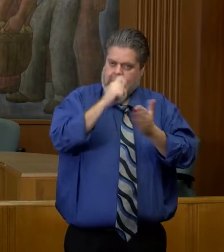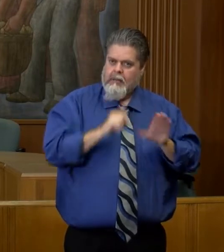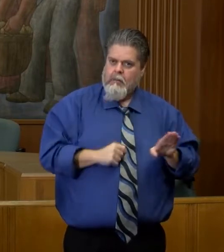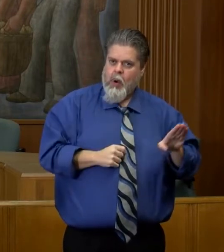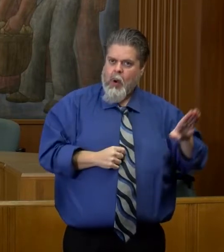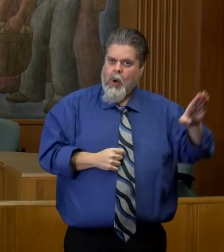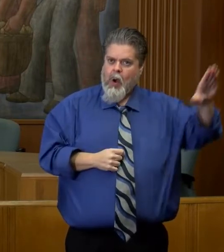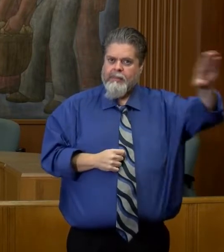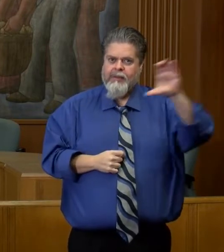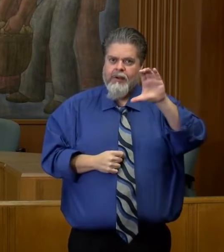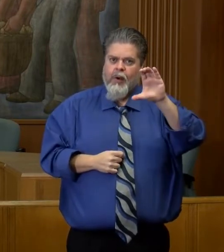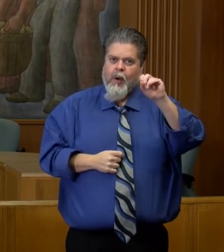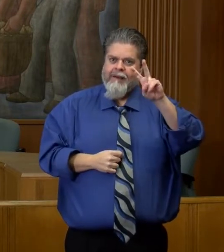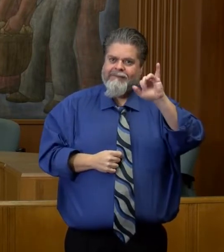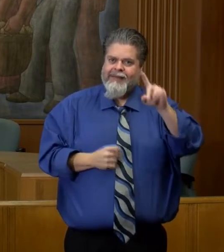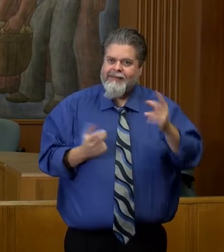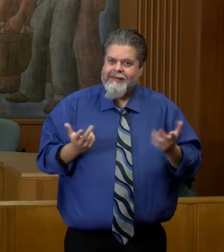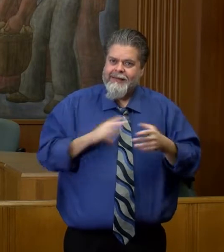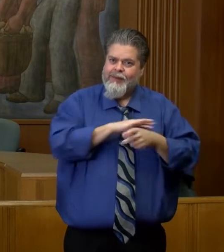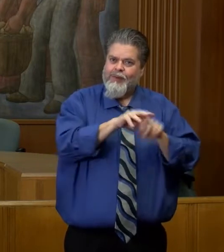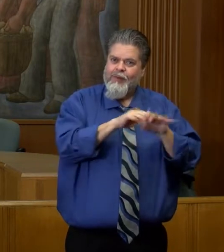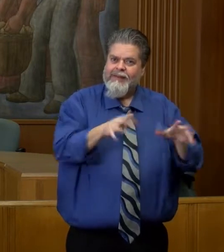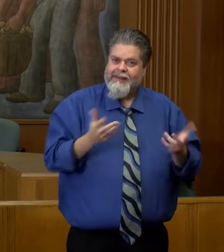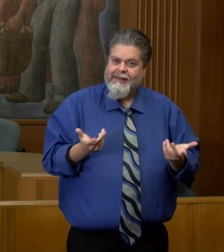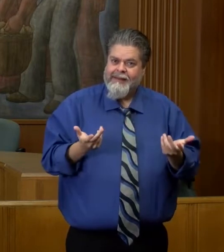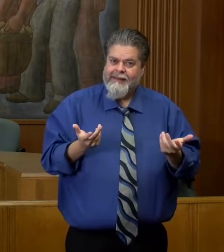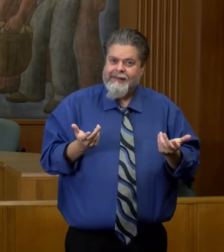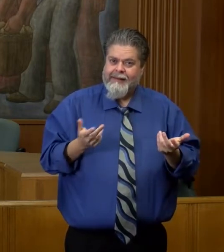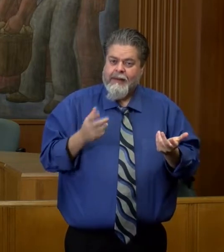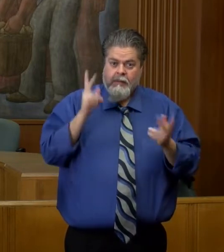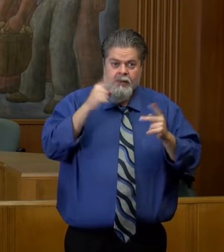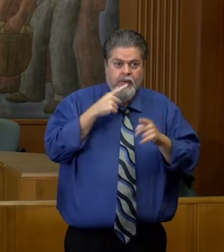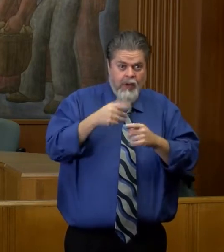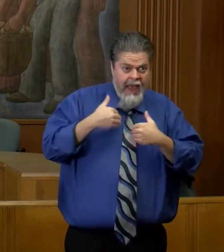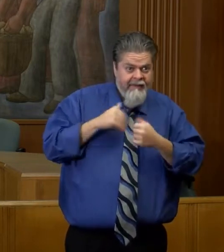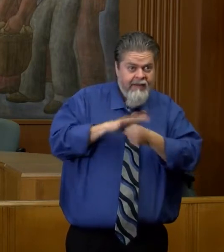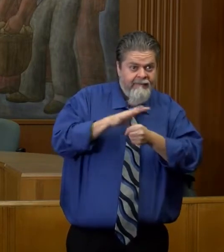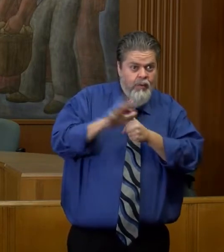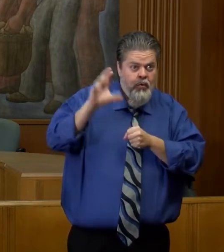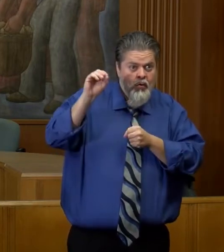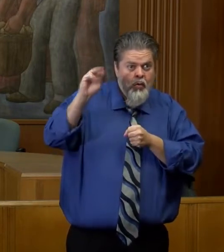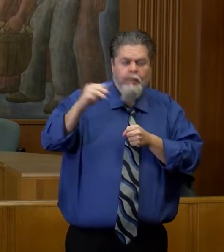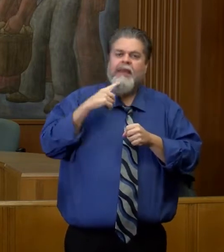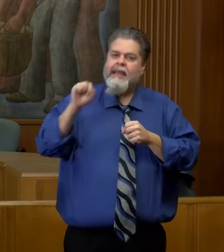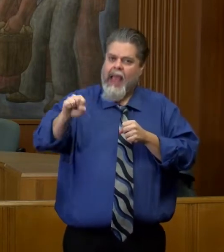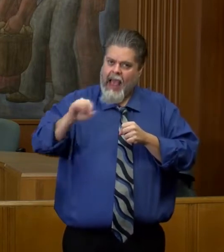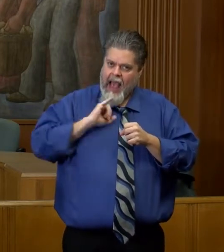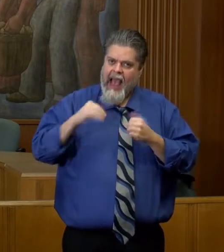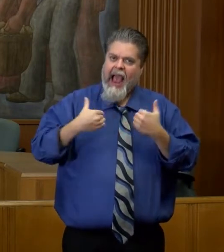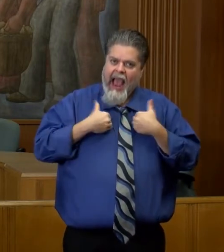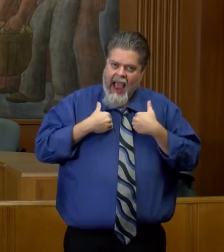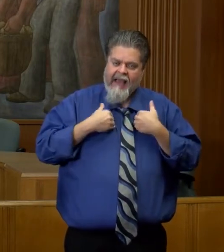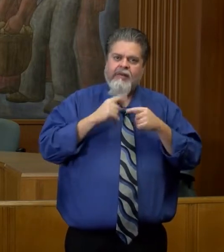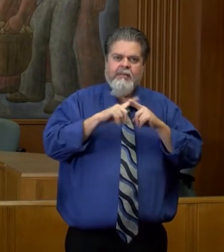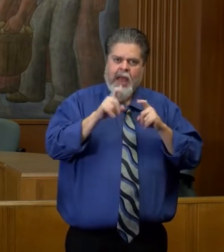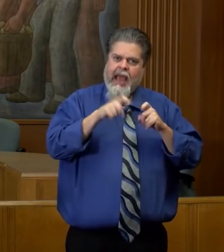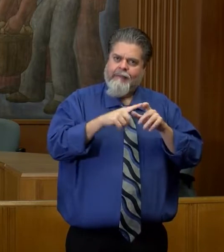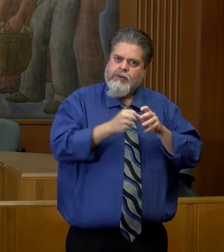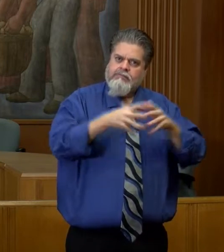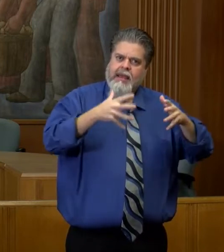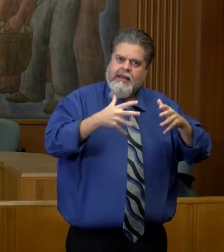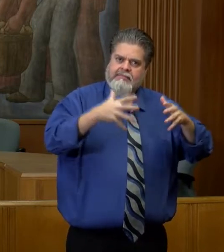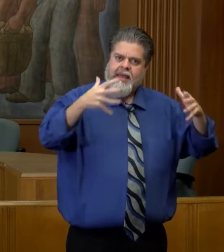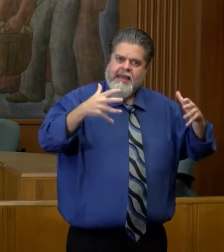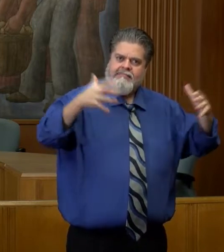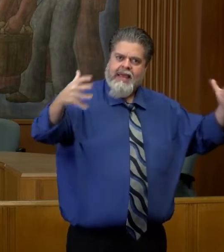cases. That's one of the reasons why when you ask me, you know, do you have any beds, we've got search plans so that we can ever increase that number of